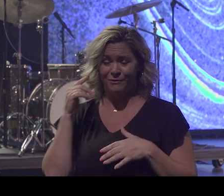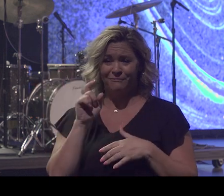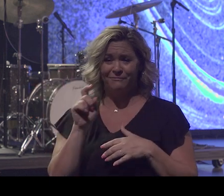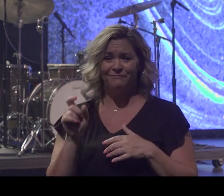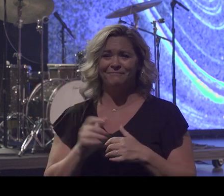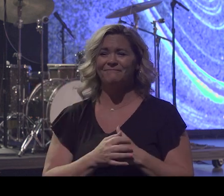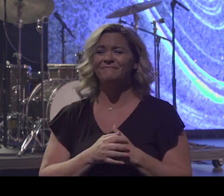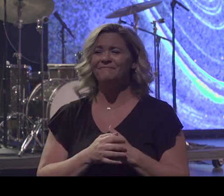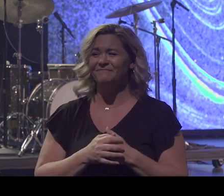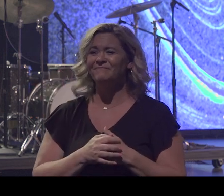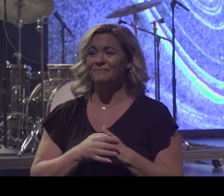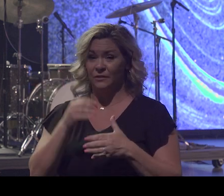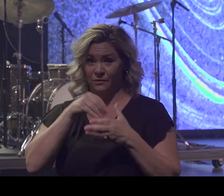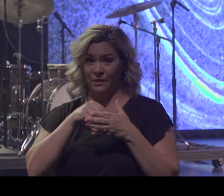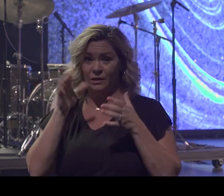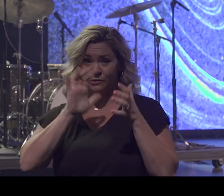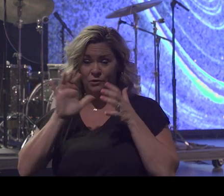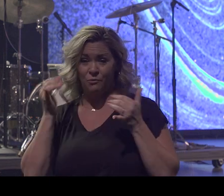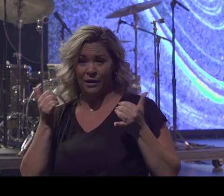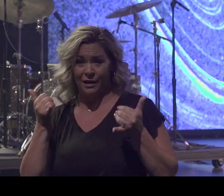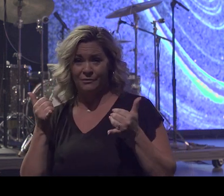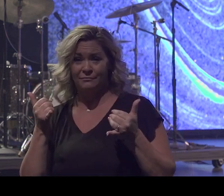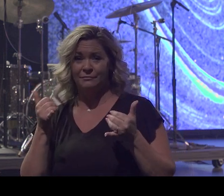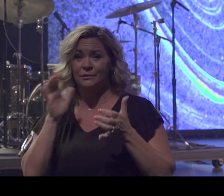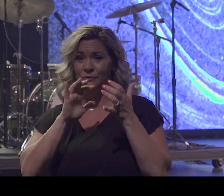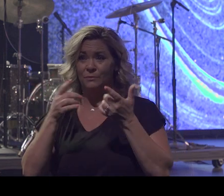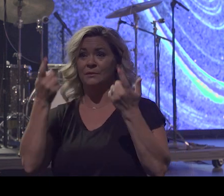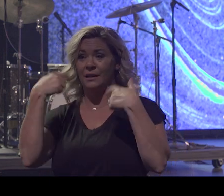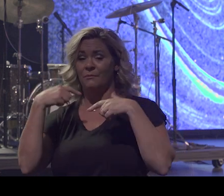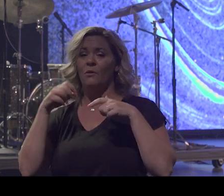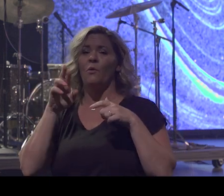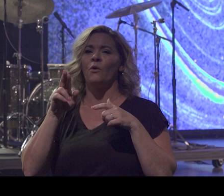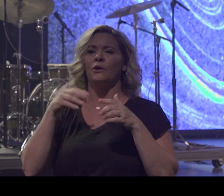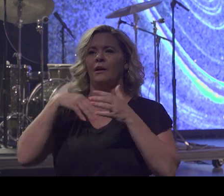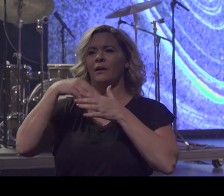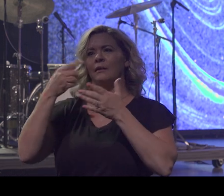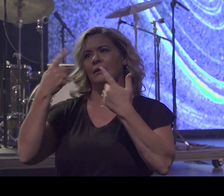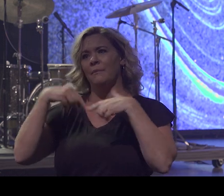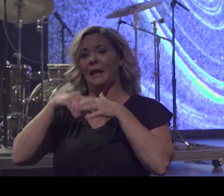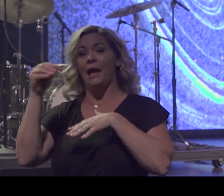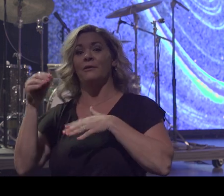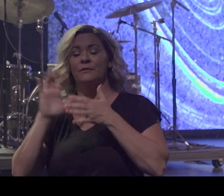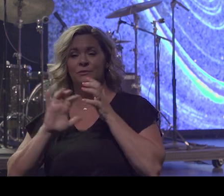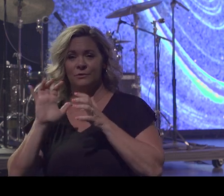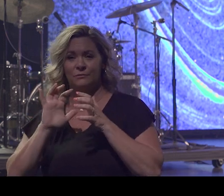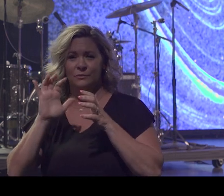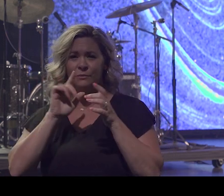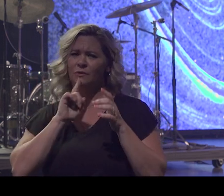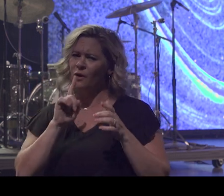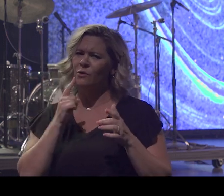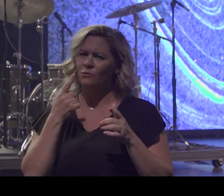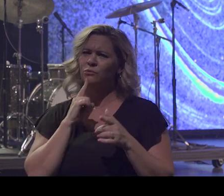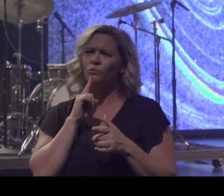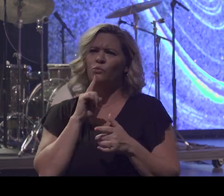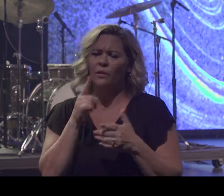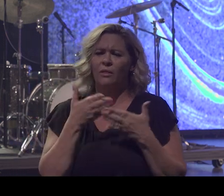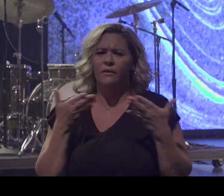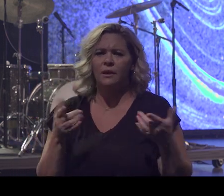You're either in a storm, a storm's on the way, or you're coming out of a storm. Because the storms are real. But when you have a foundation with